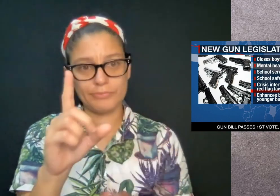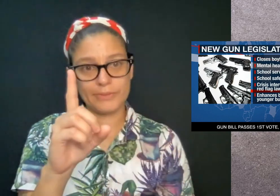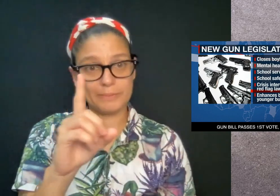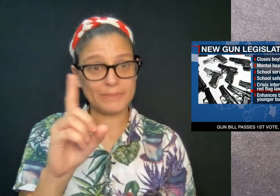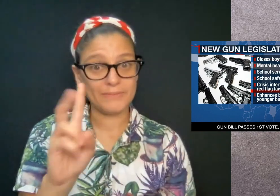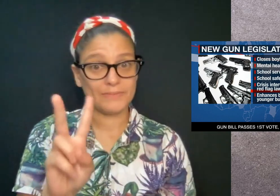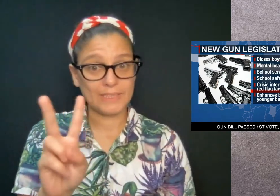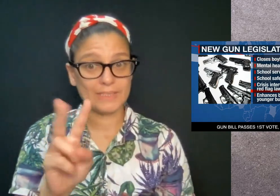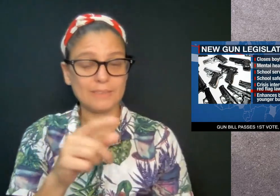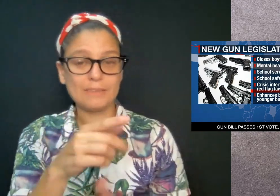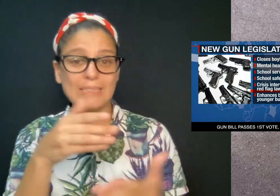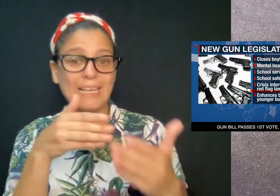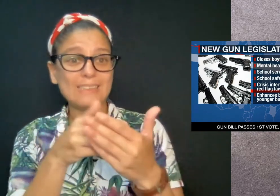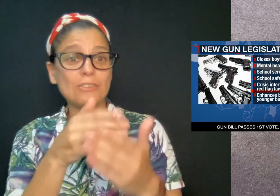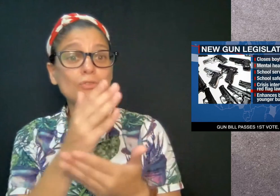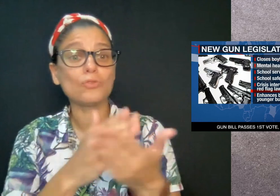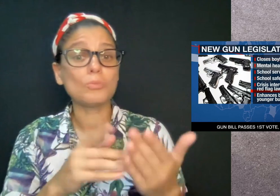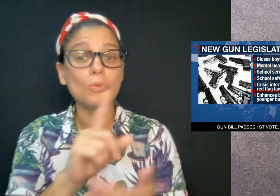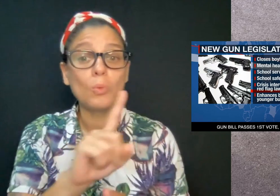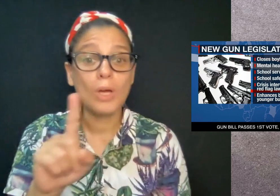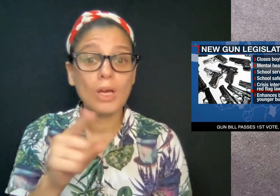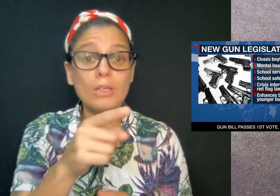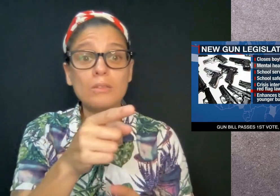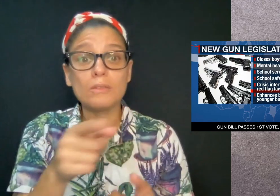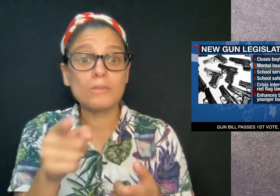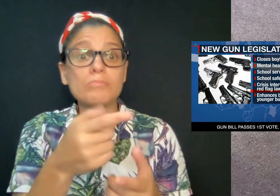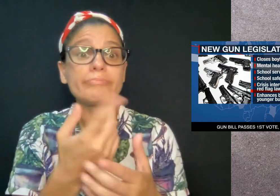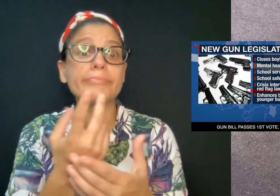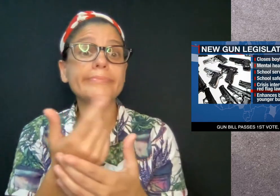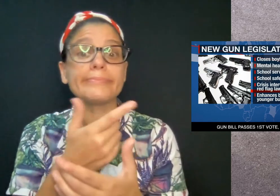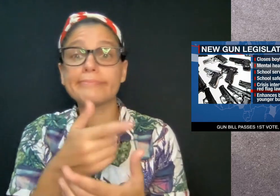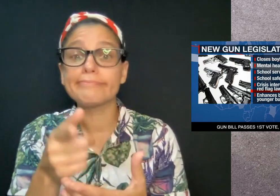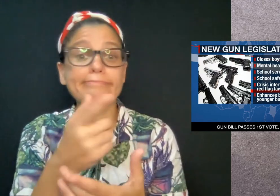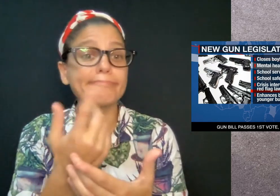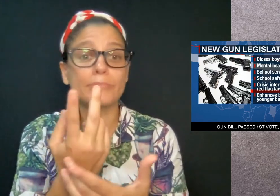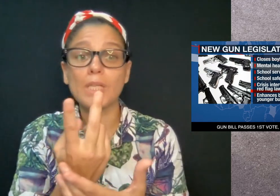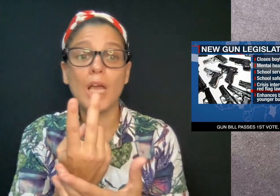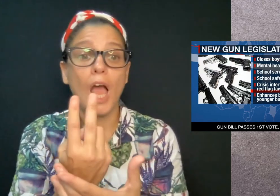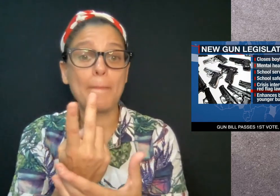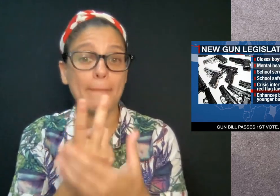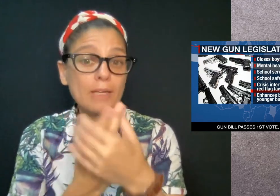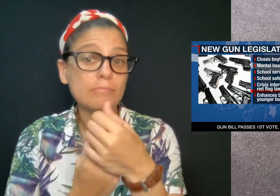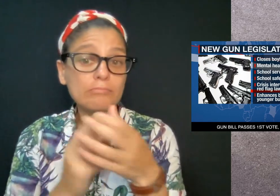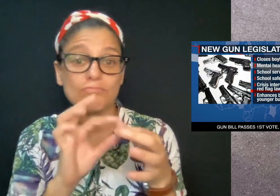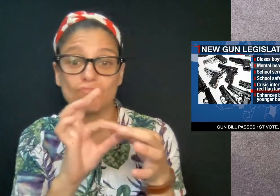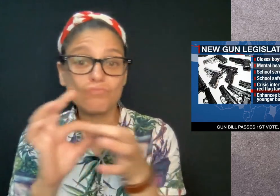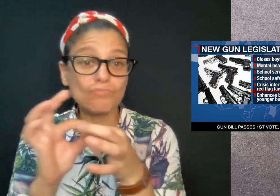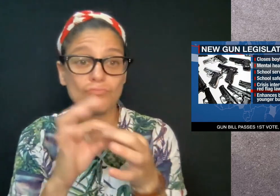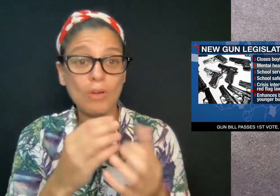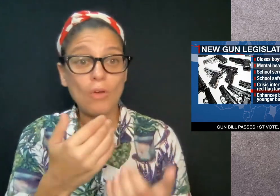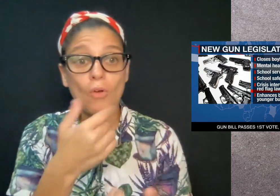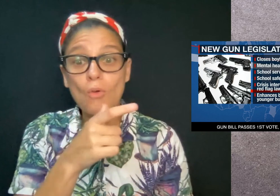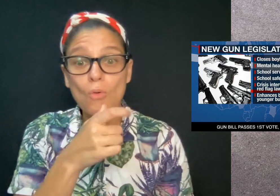which bans anyone who is convicted of domestic violence against someone they are in a relationship with